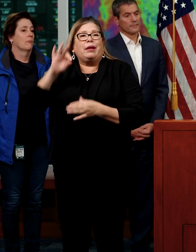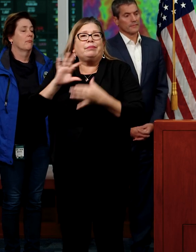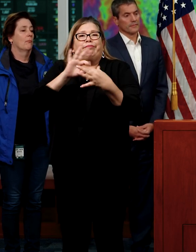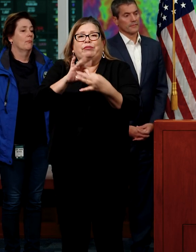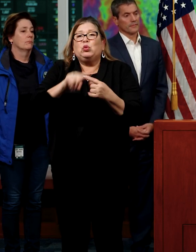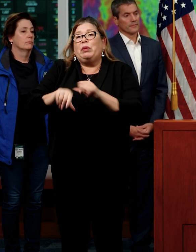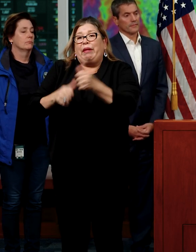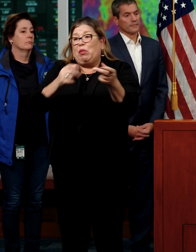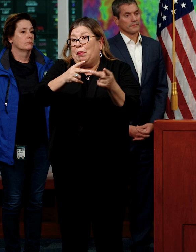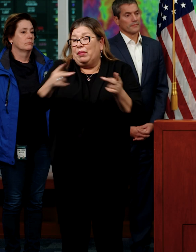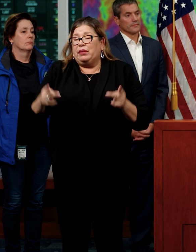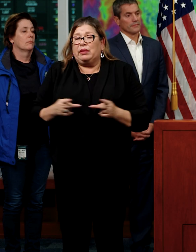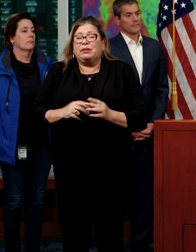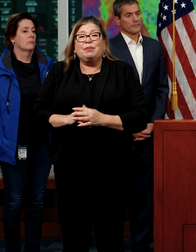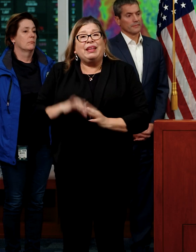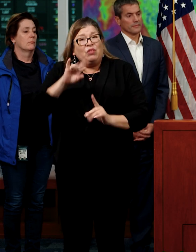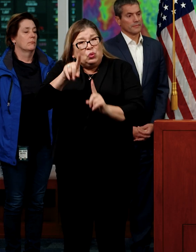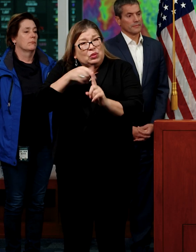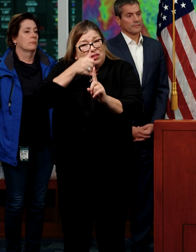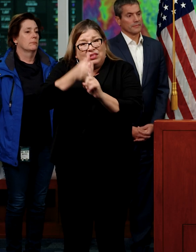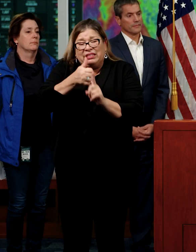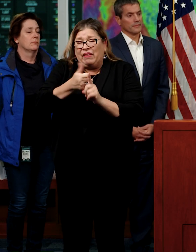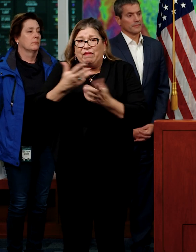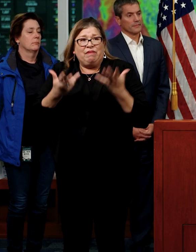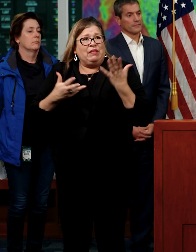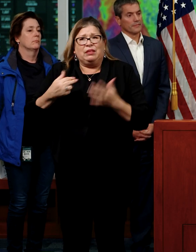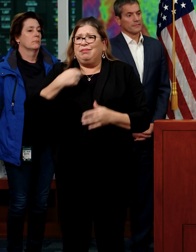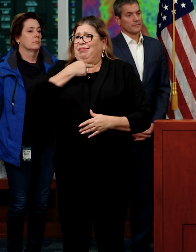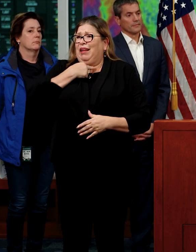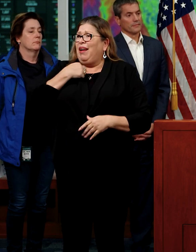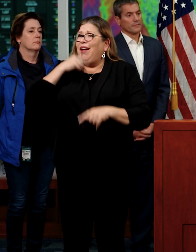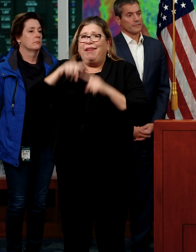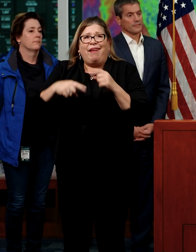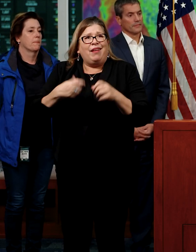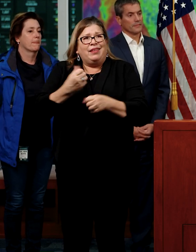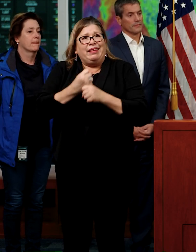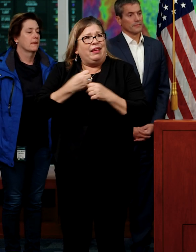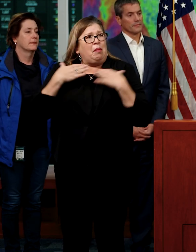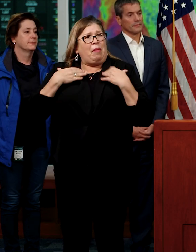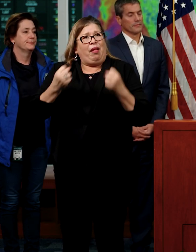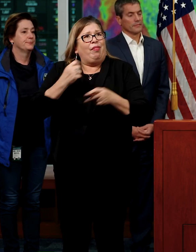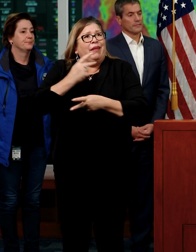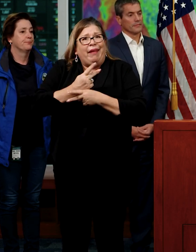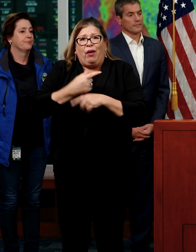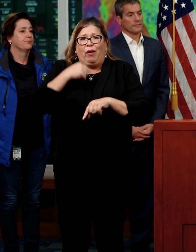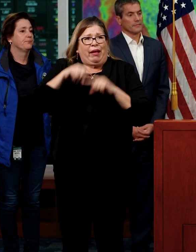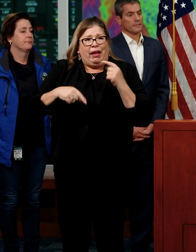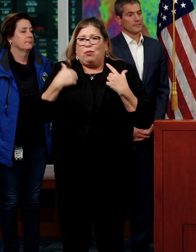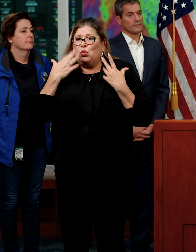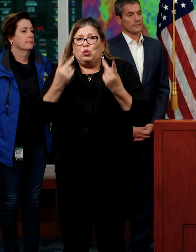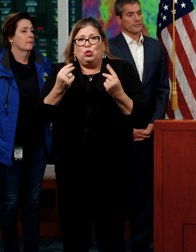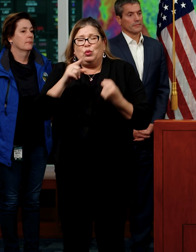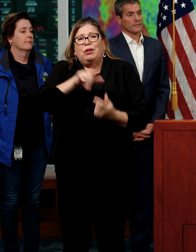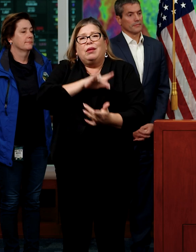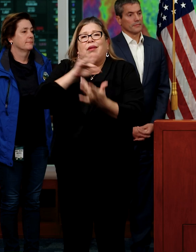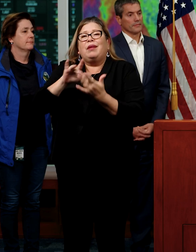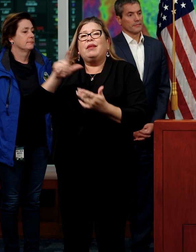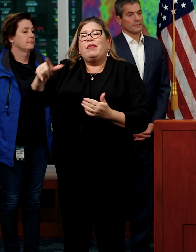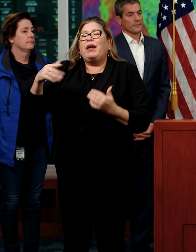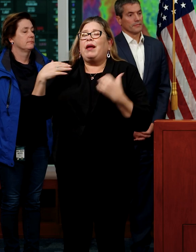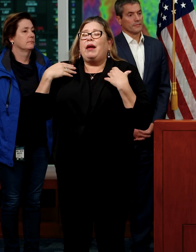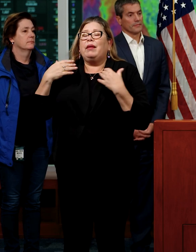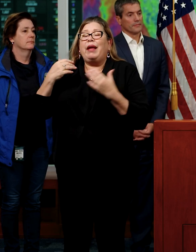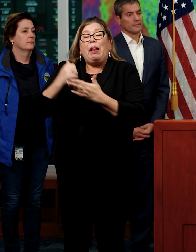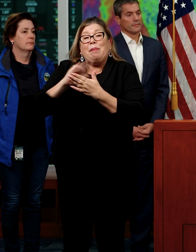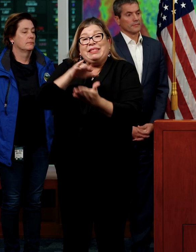If you are having a problem obtaining services or assistance from your health care plan, can contact the DMHC Help Center